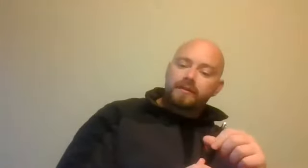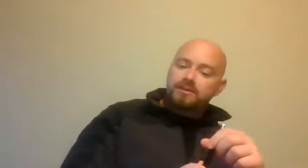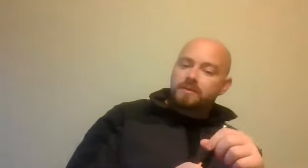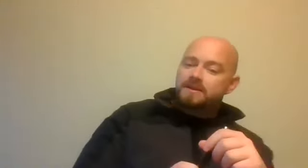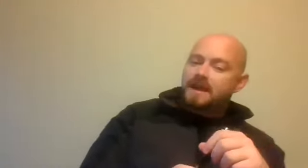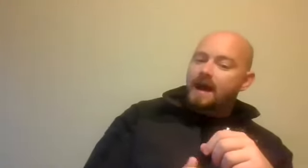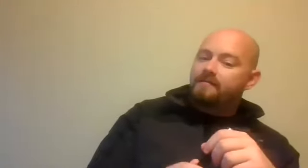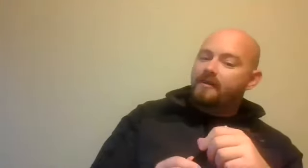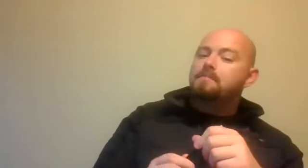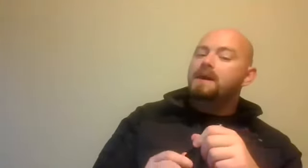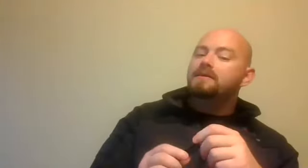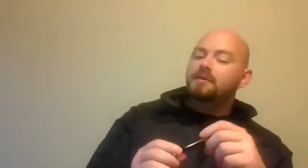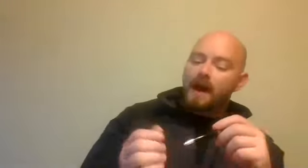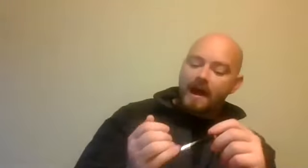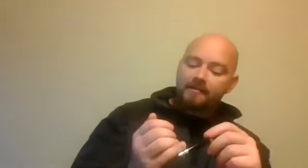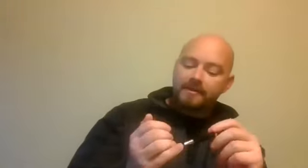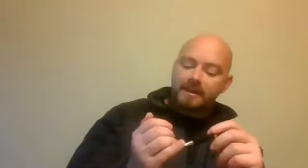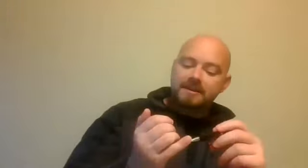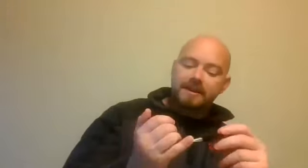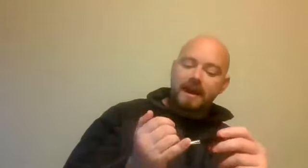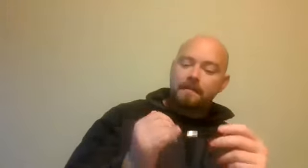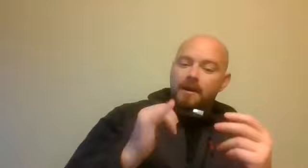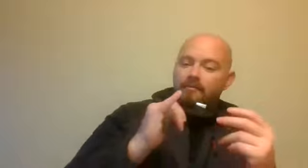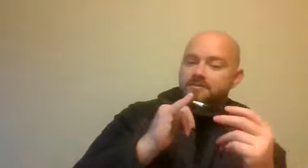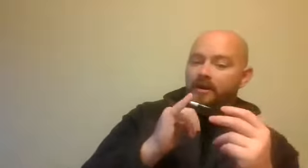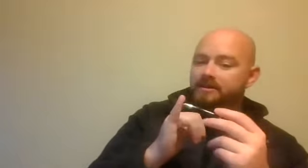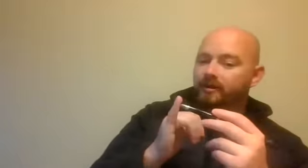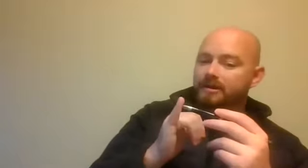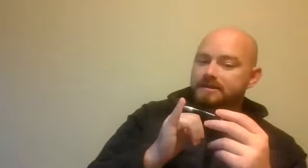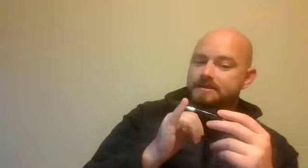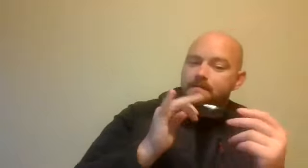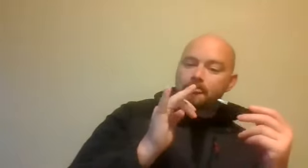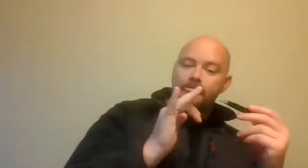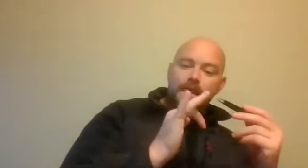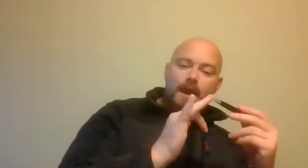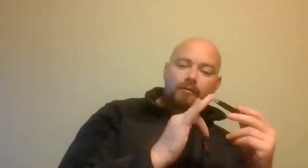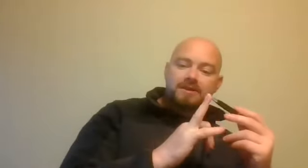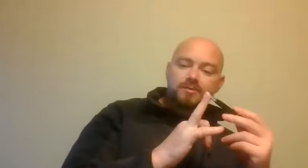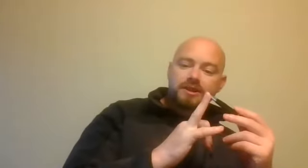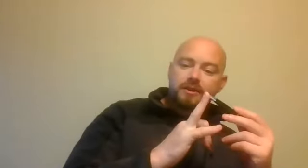at their SOPs, and very many of them have things like responding to violence, arrest procedure.